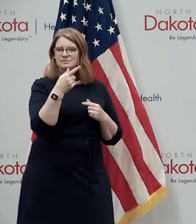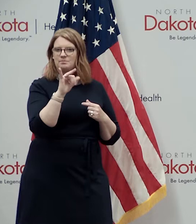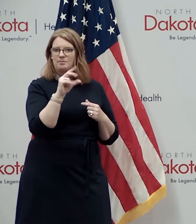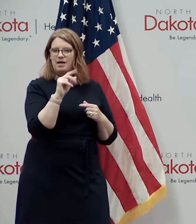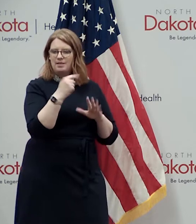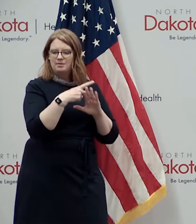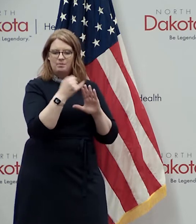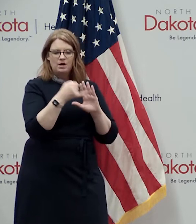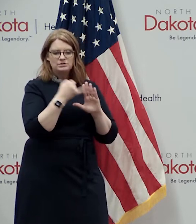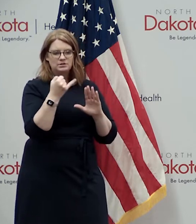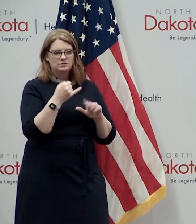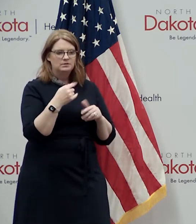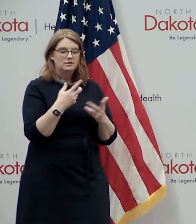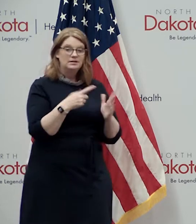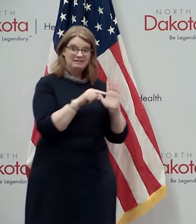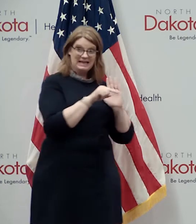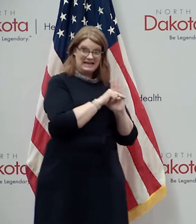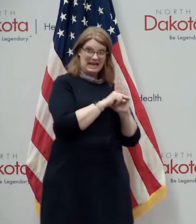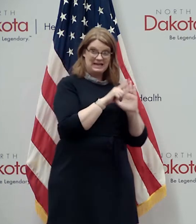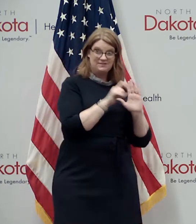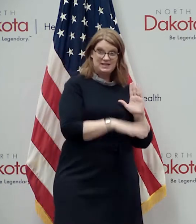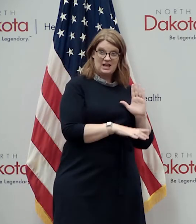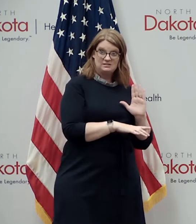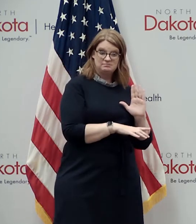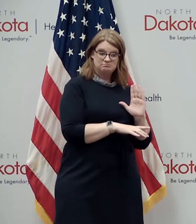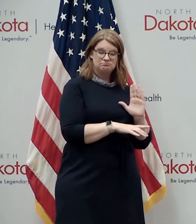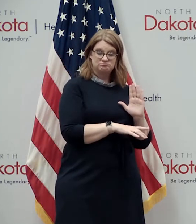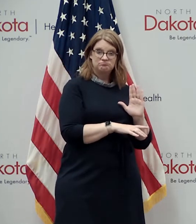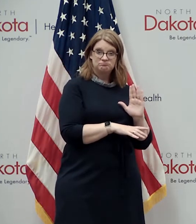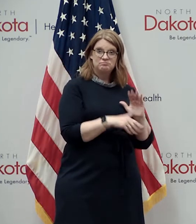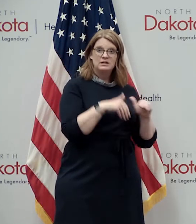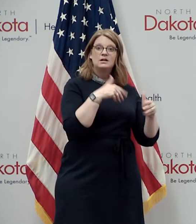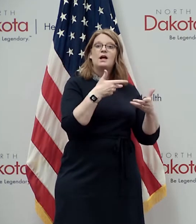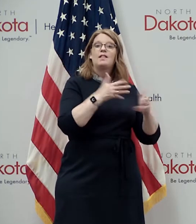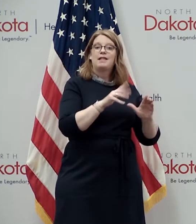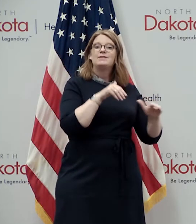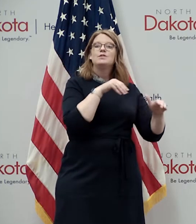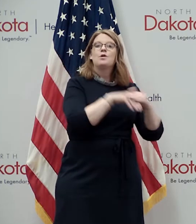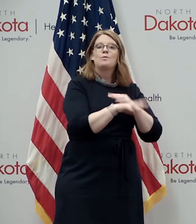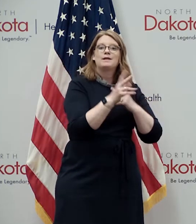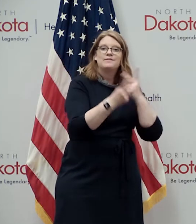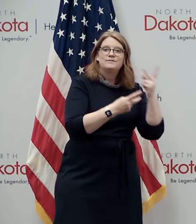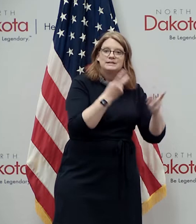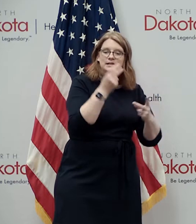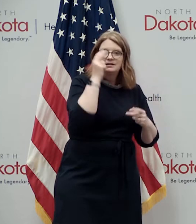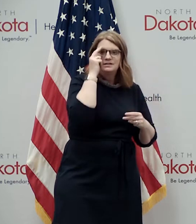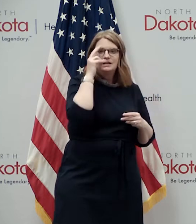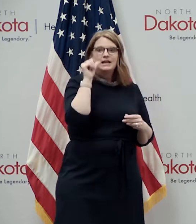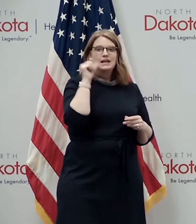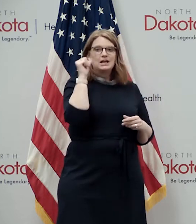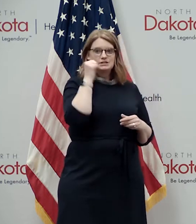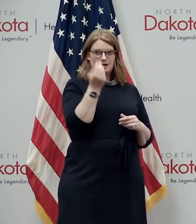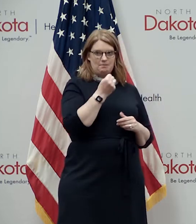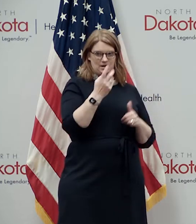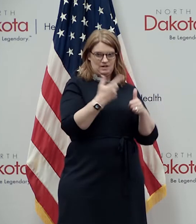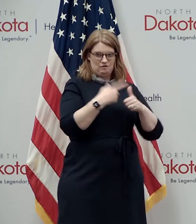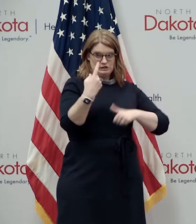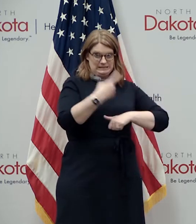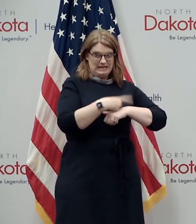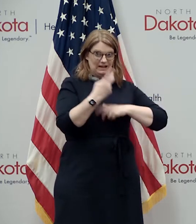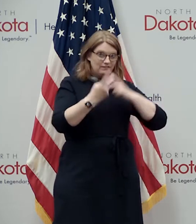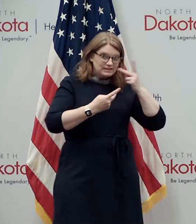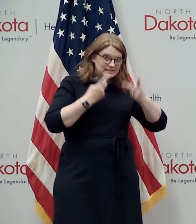a negative test would be allowed to visit their loved one and yesterday monday was the first day of visitation